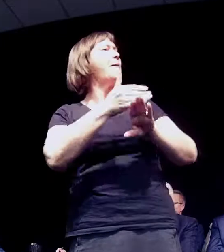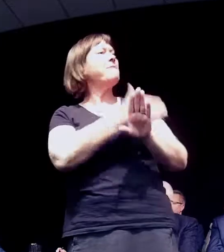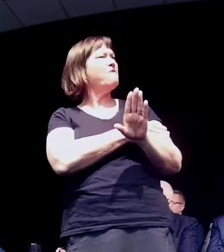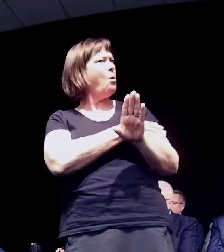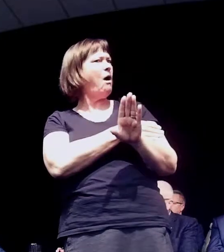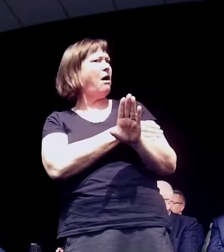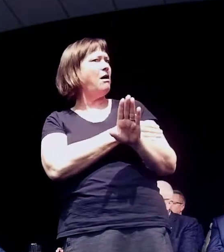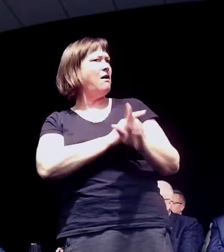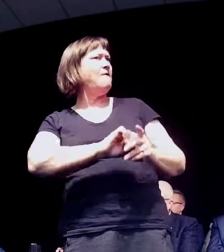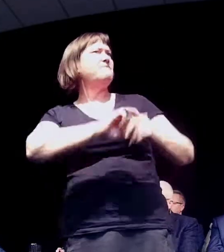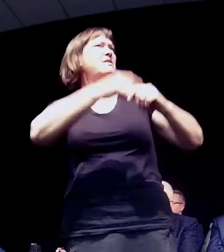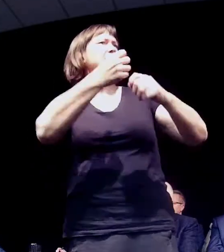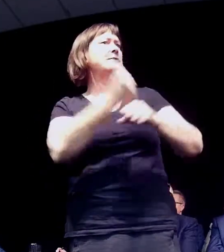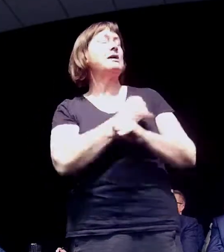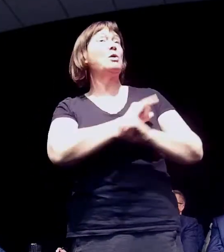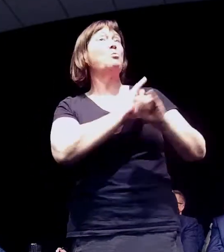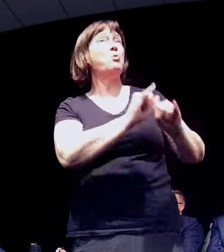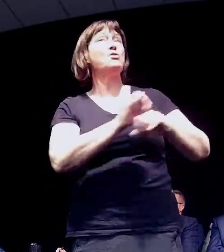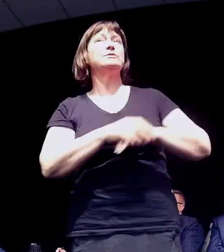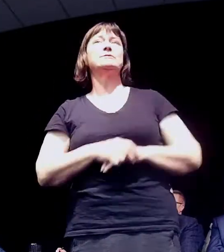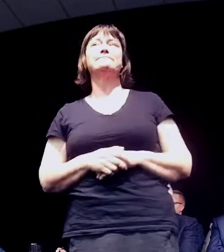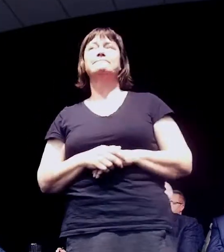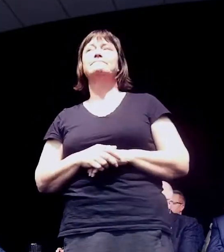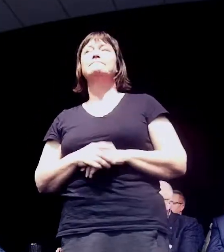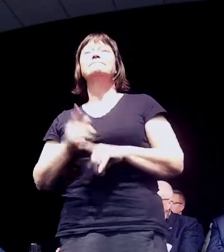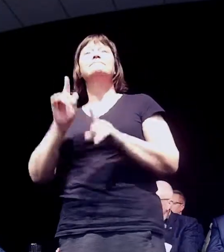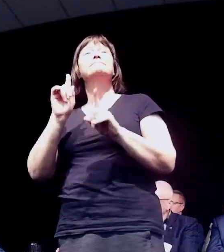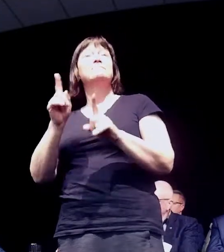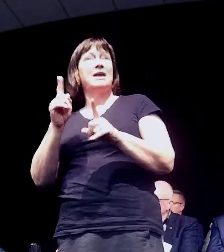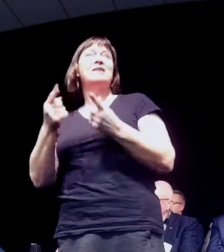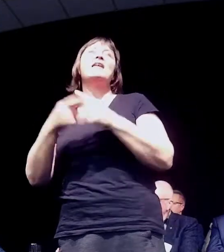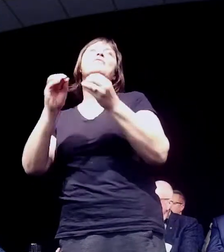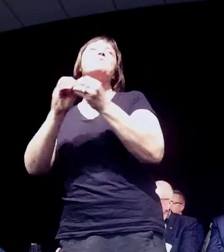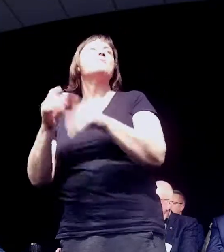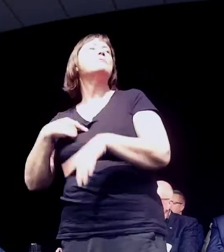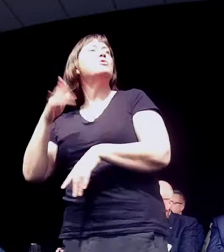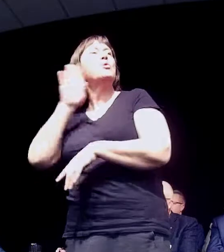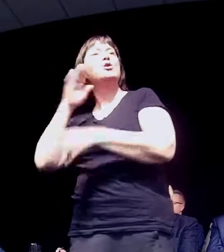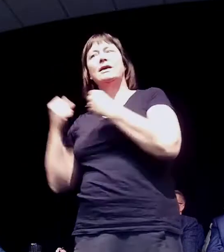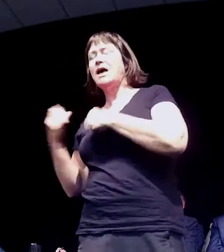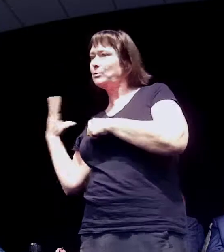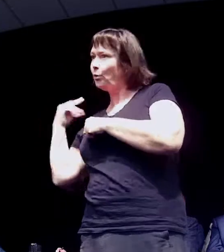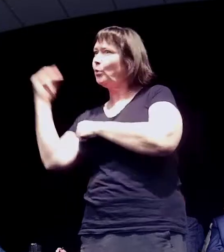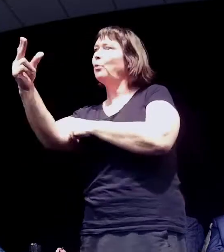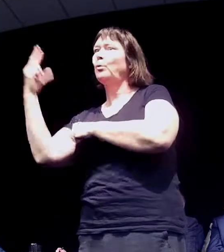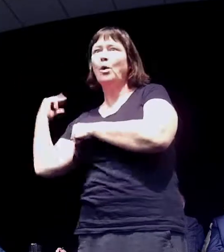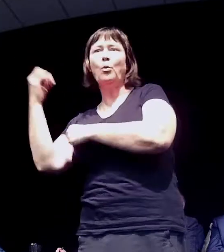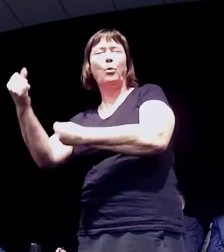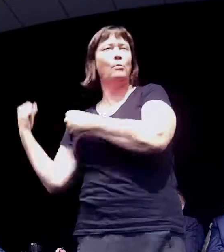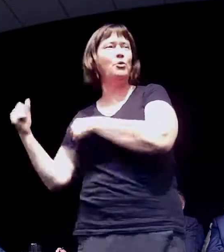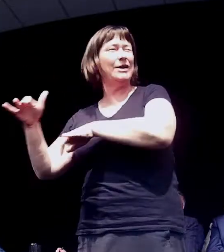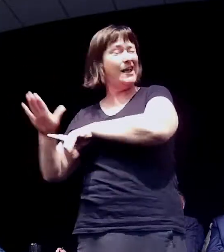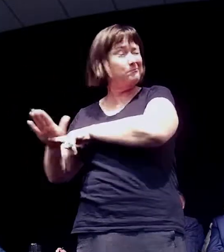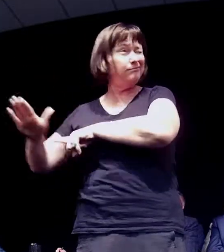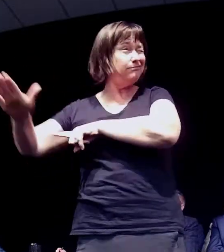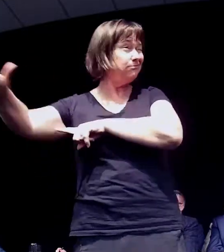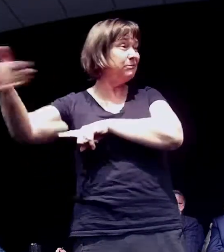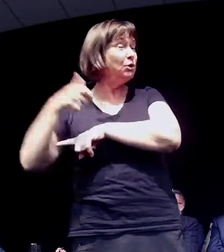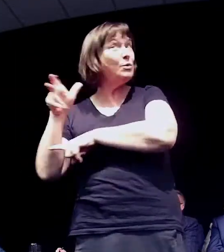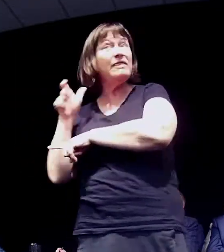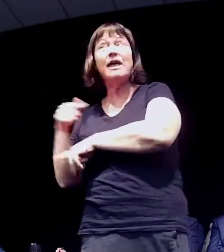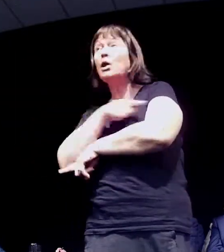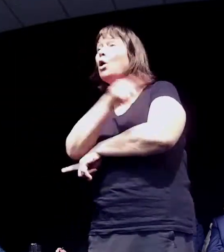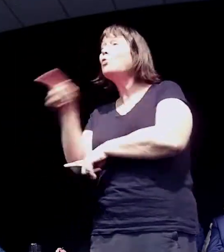just one example. Has anyone heard a skid outside of their house lately? Seen an increase in skid marks on the street daily? Any of you